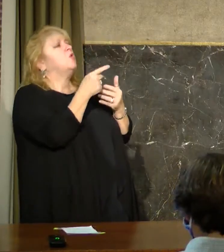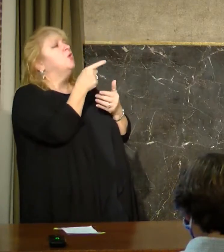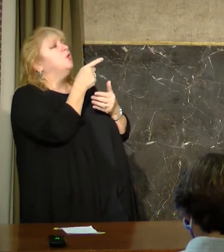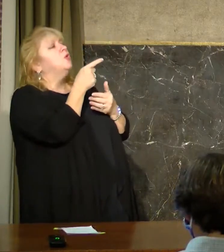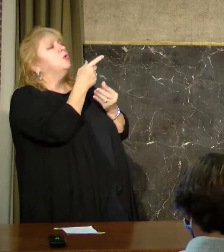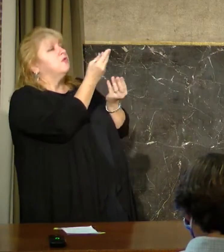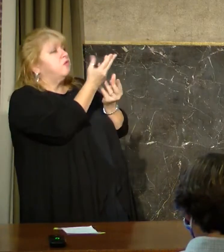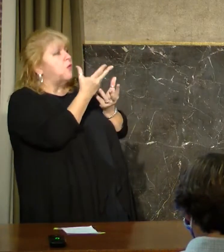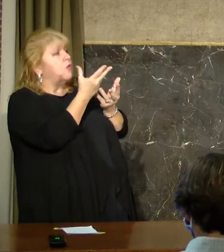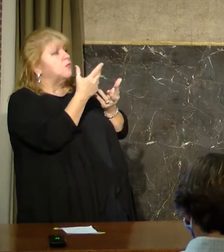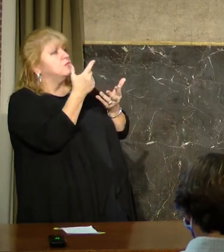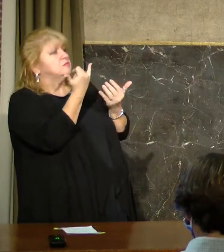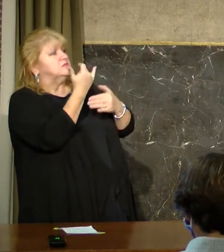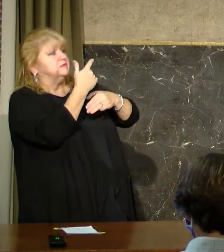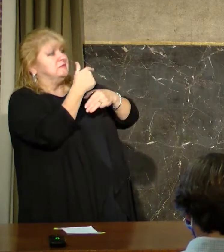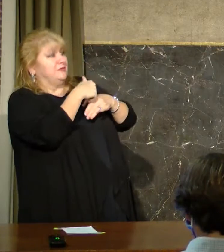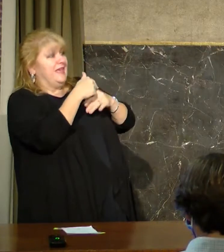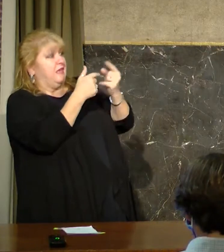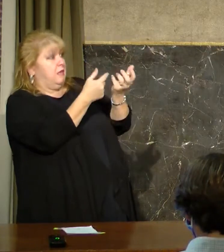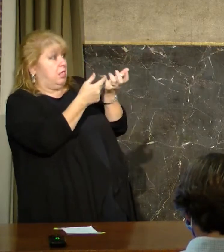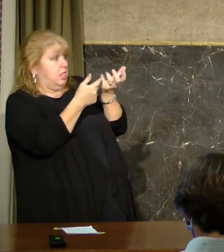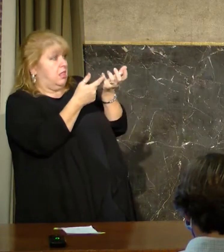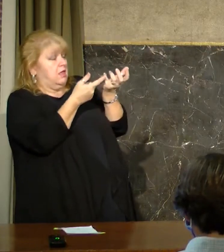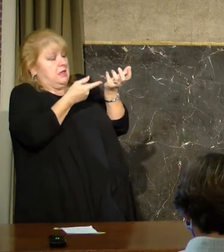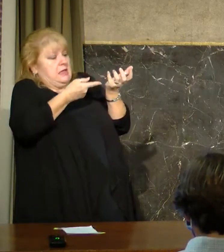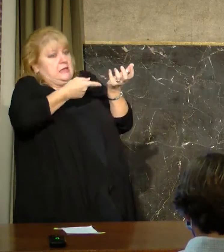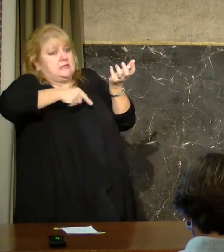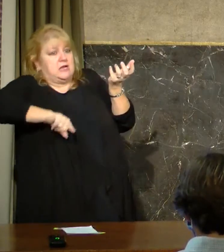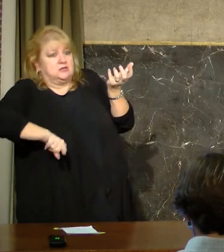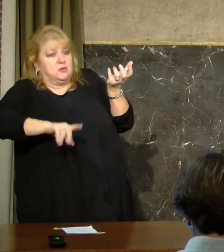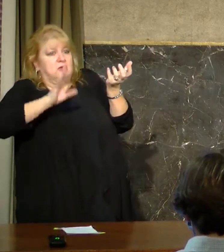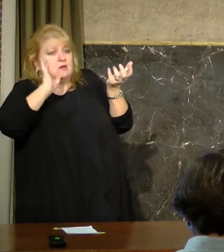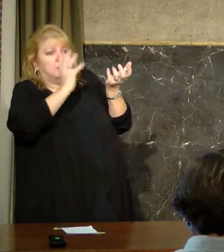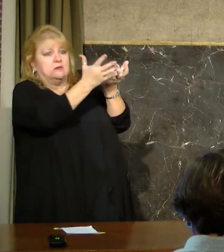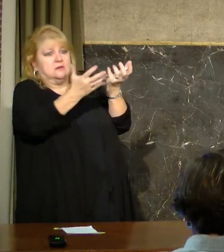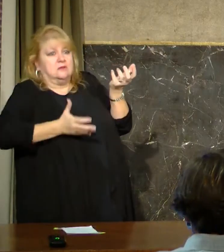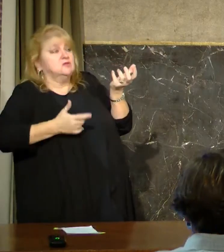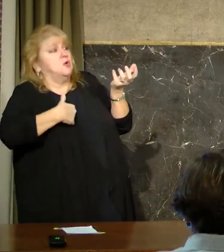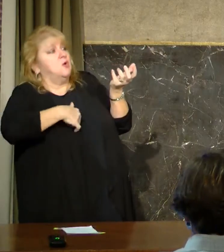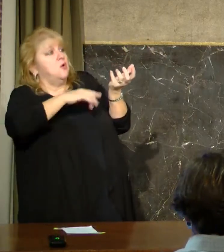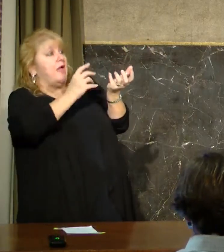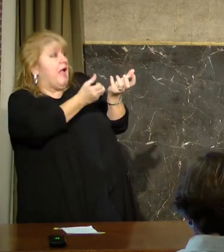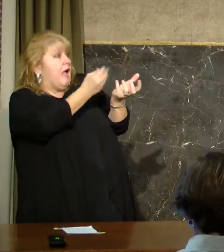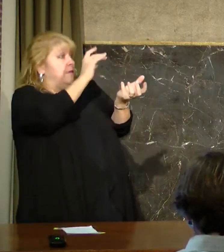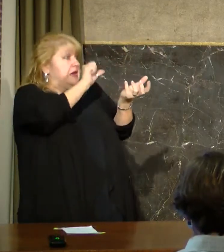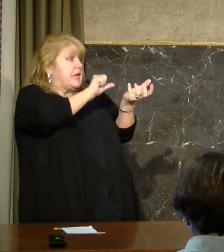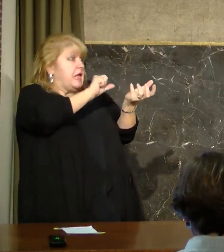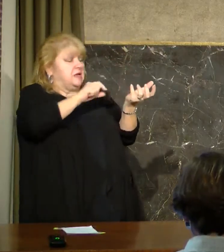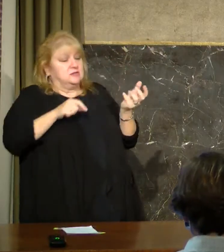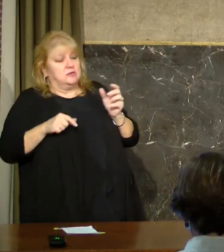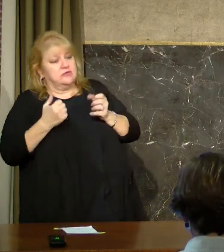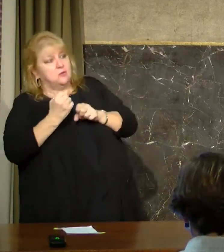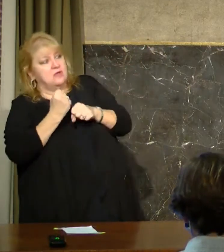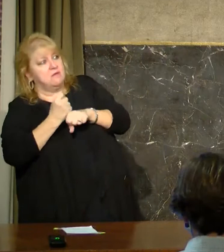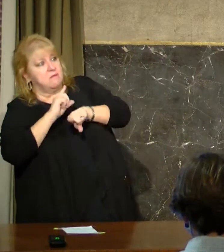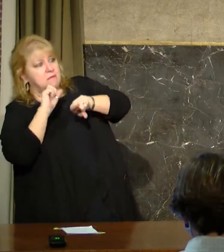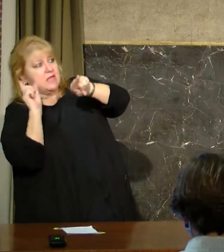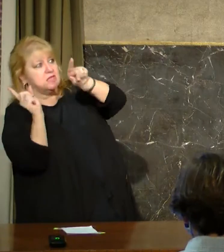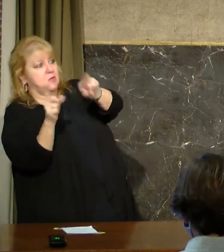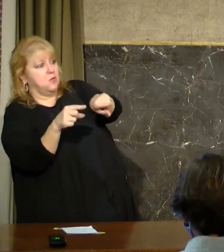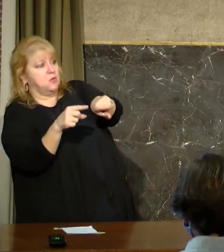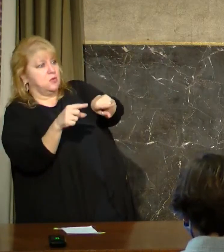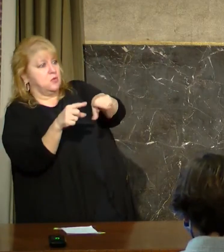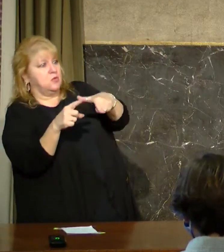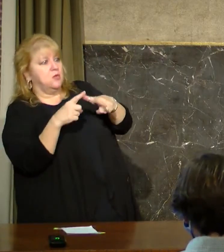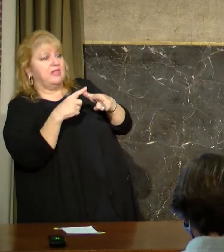week. And then we have to refine our plan, place our order, and then those vaccines, if everything goes right on Monday